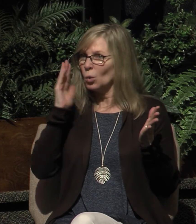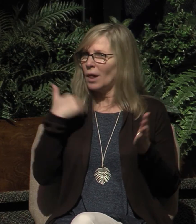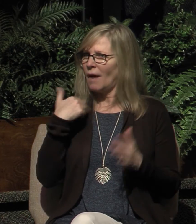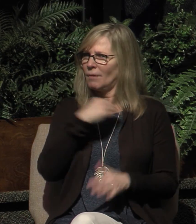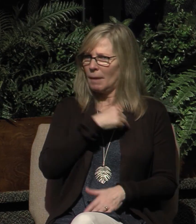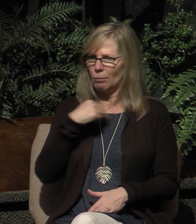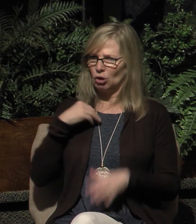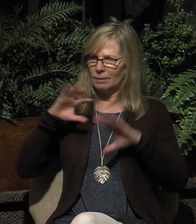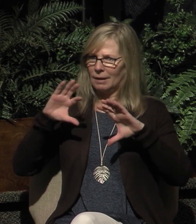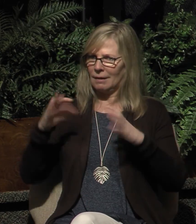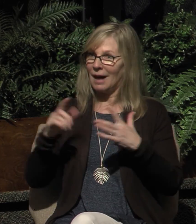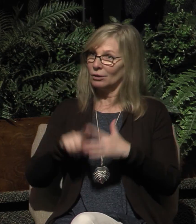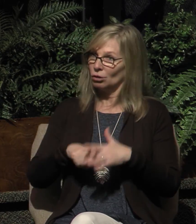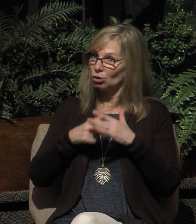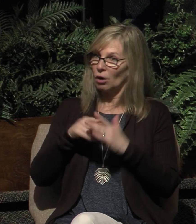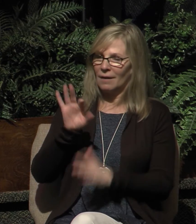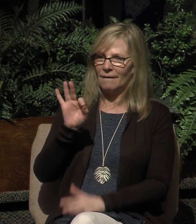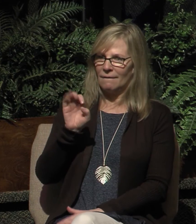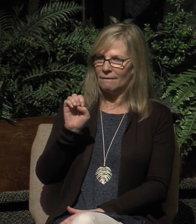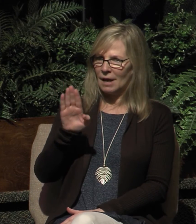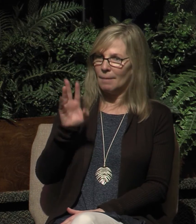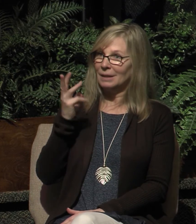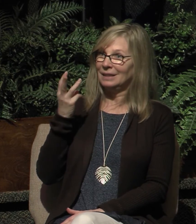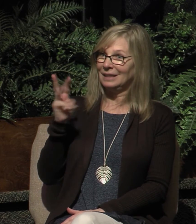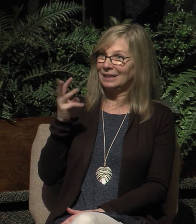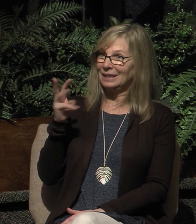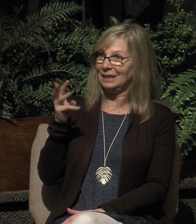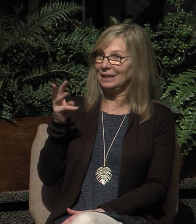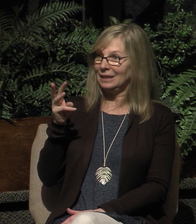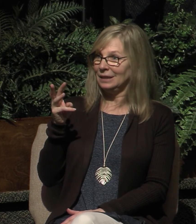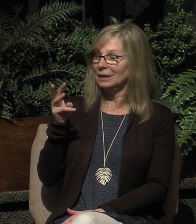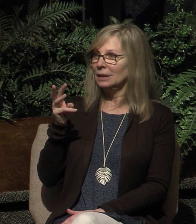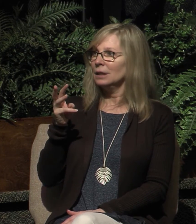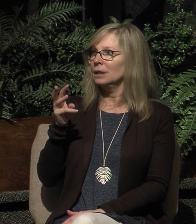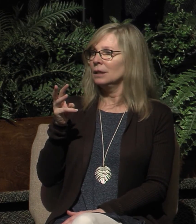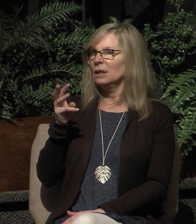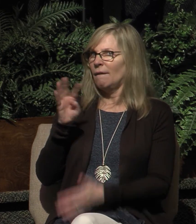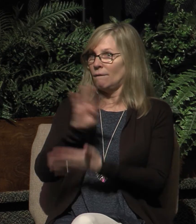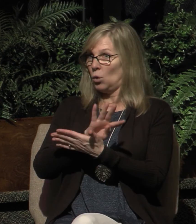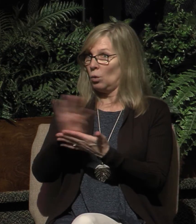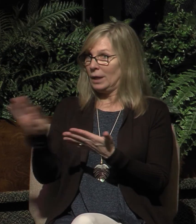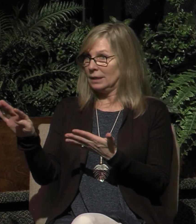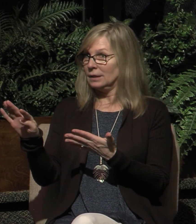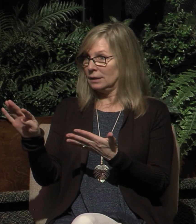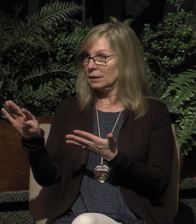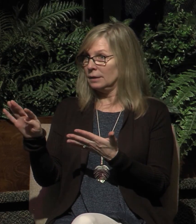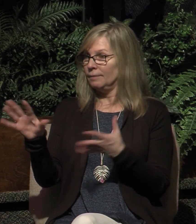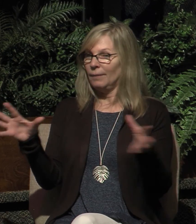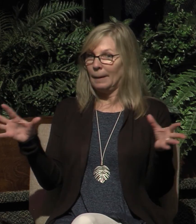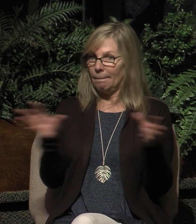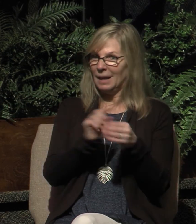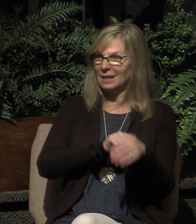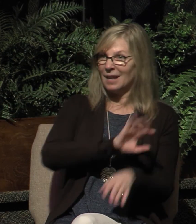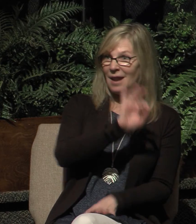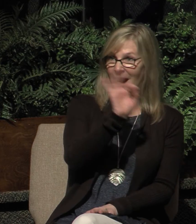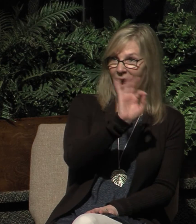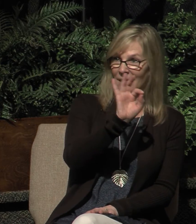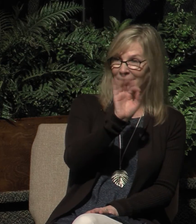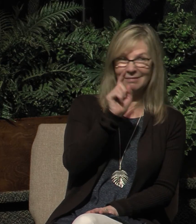classes starting February 16th they are four weeks they meet at 9am in the church library there is